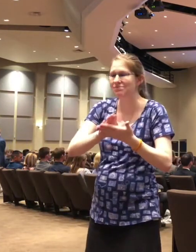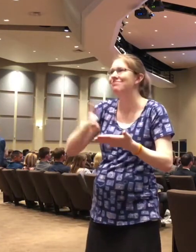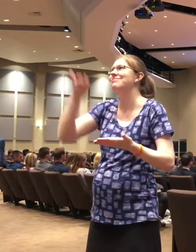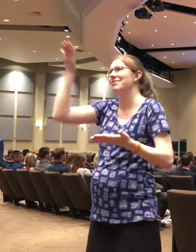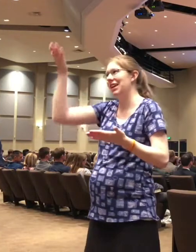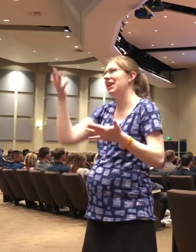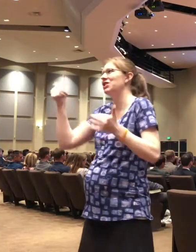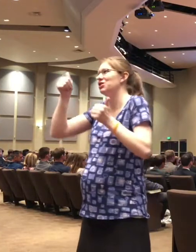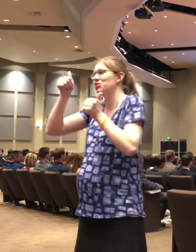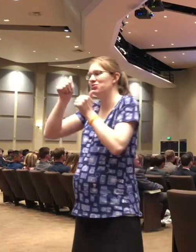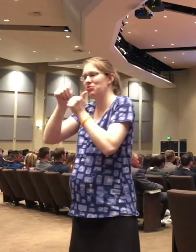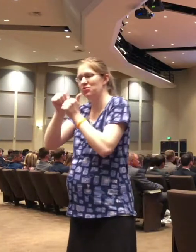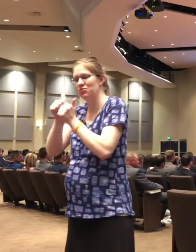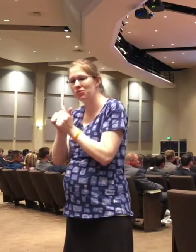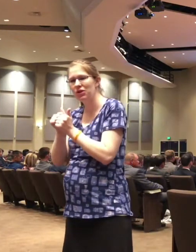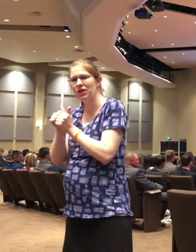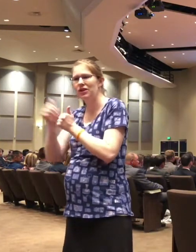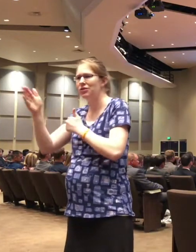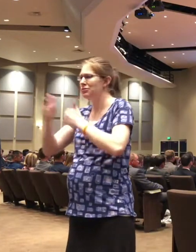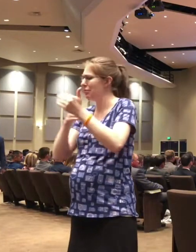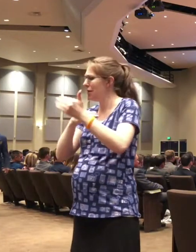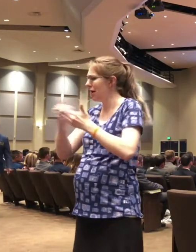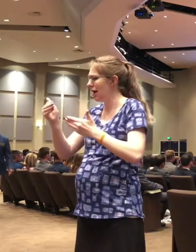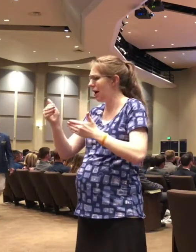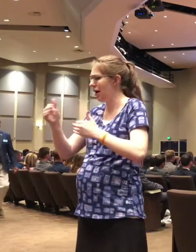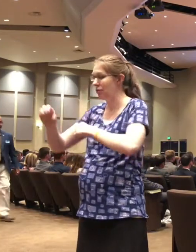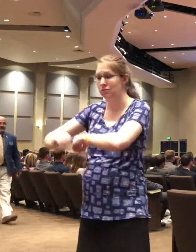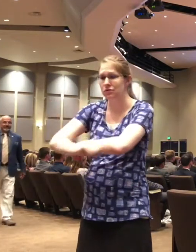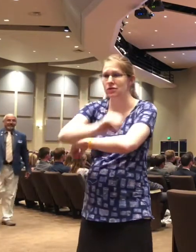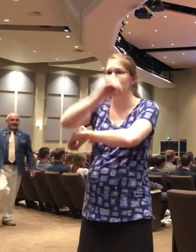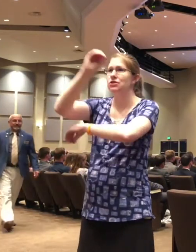is still God in the night.